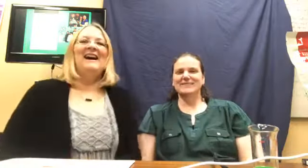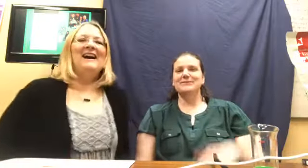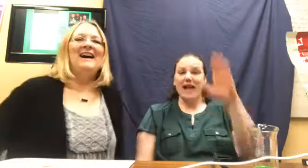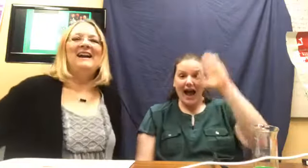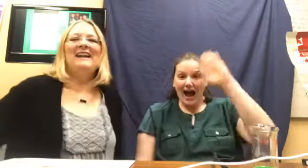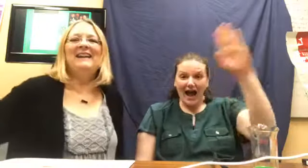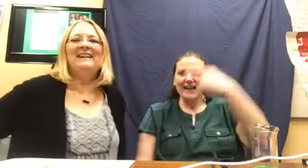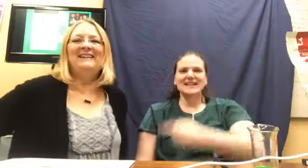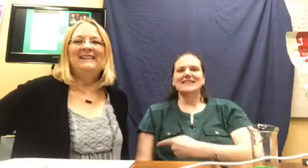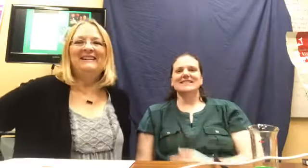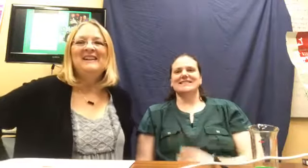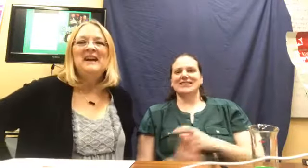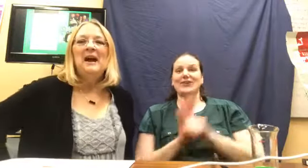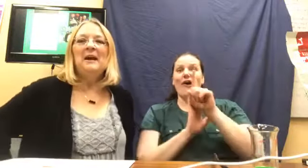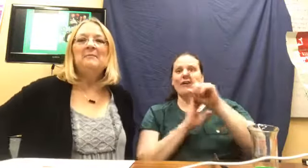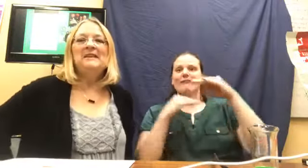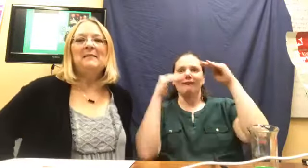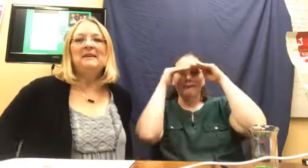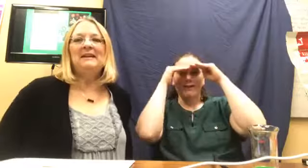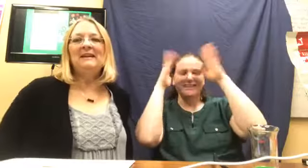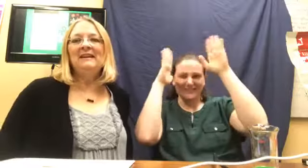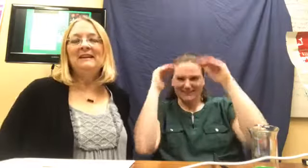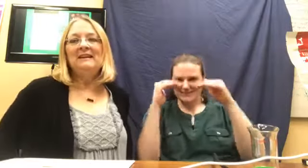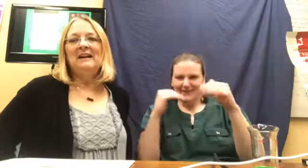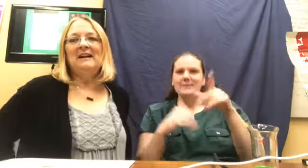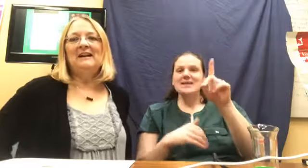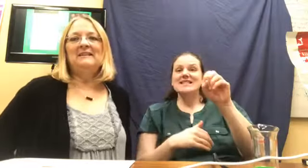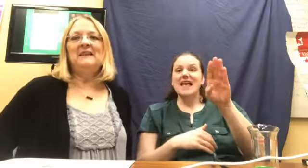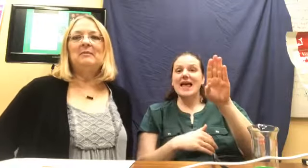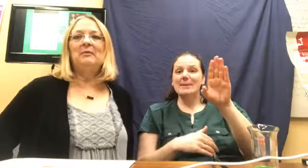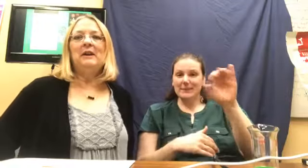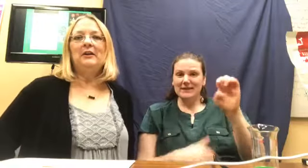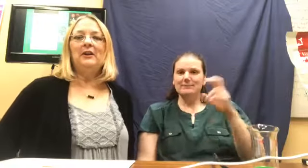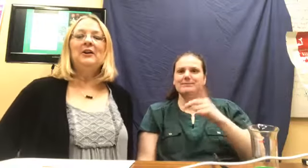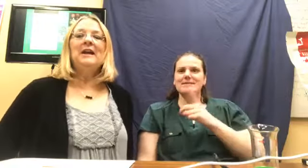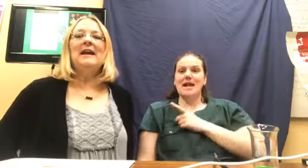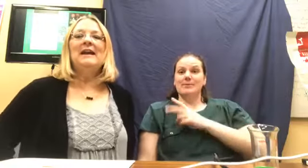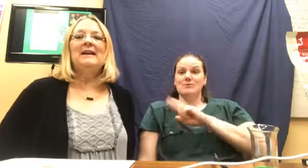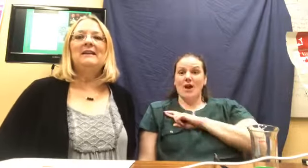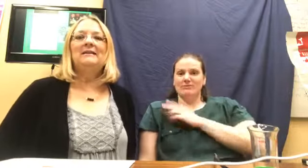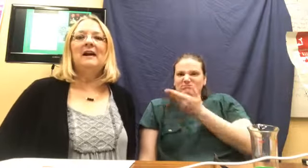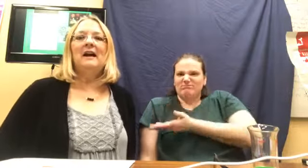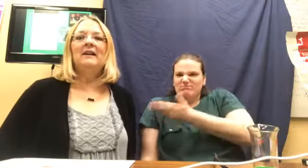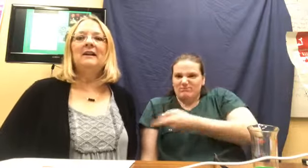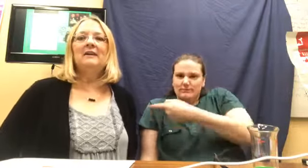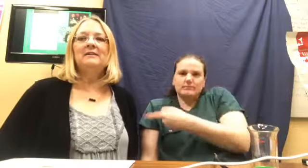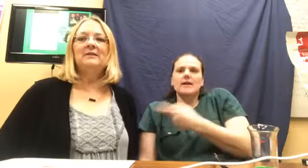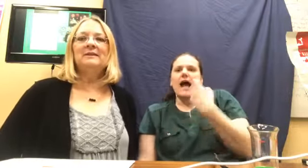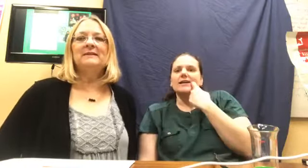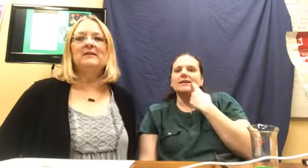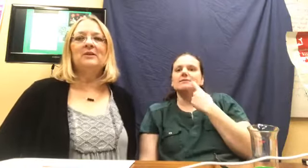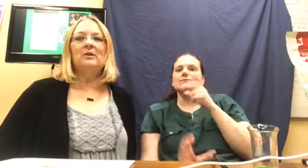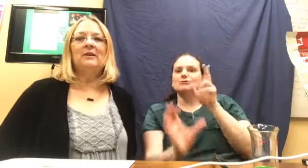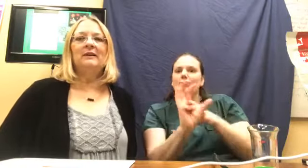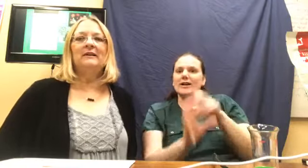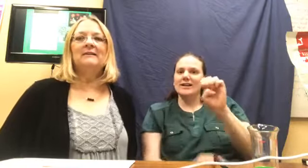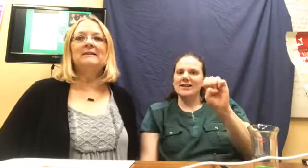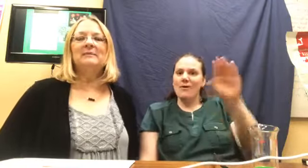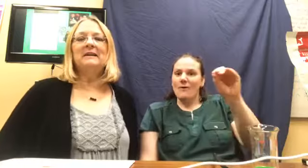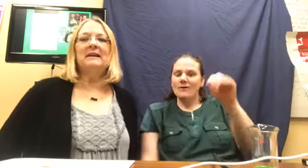Hi, I'm Debbie, uh, Debbie Renner and I got into essential oils because